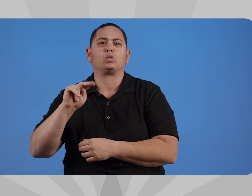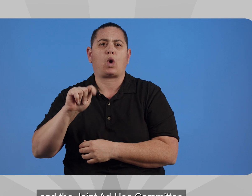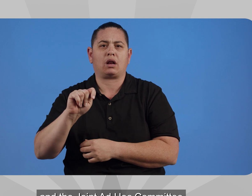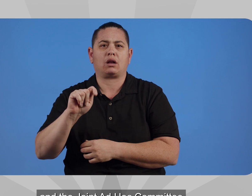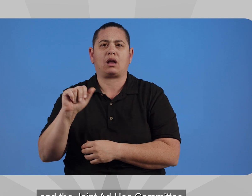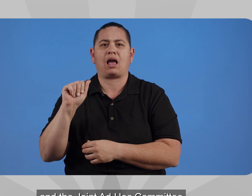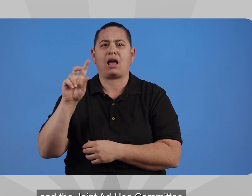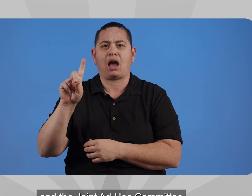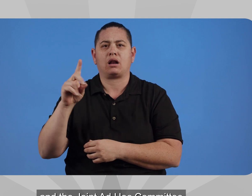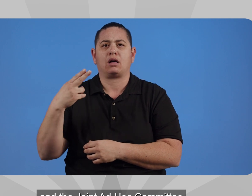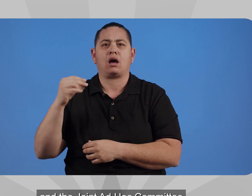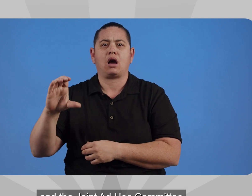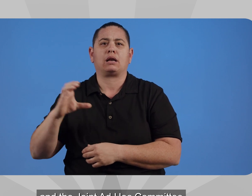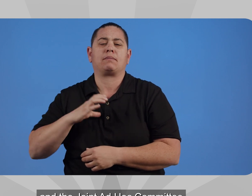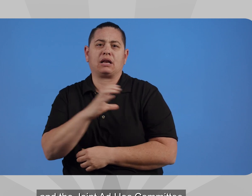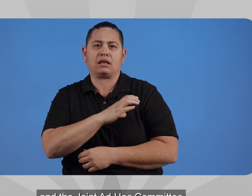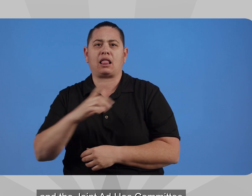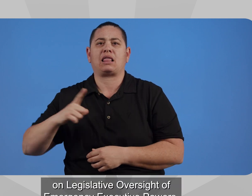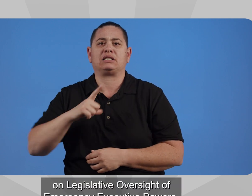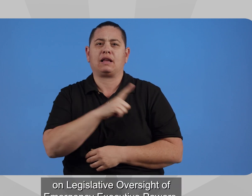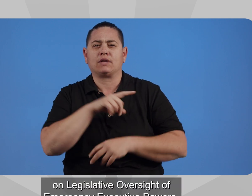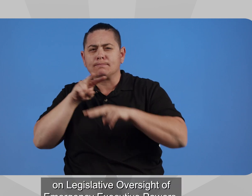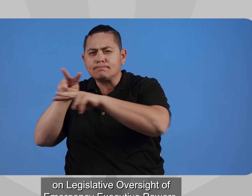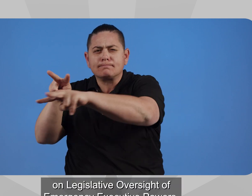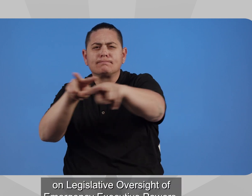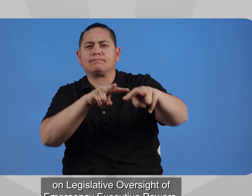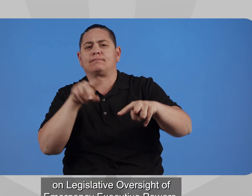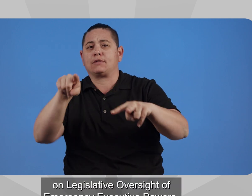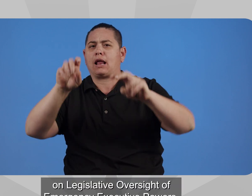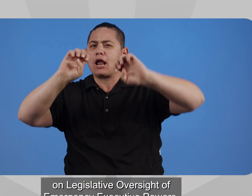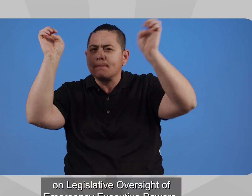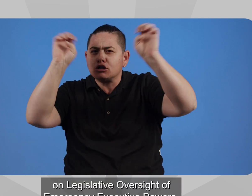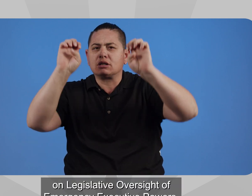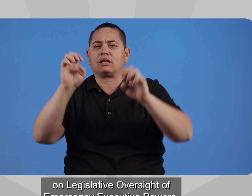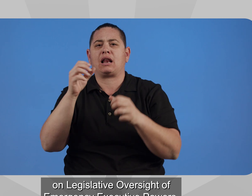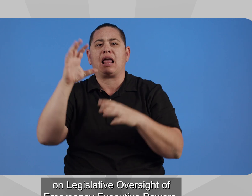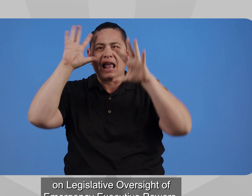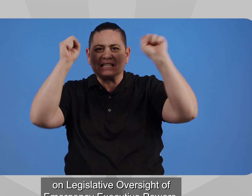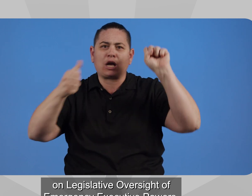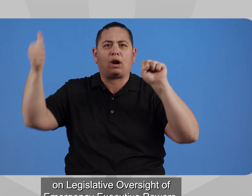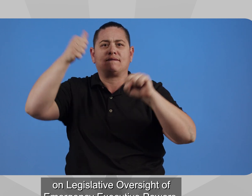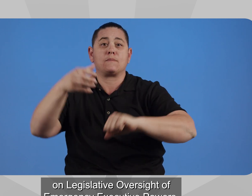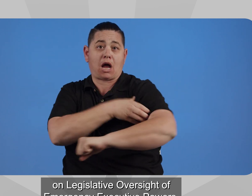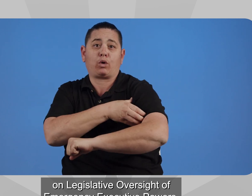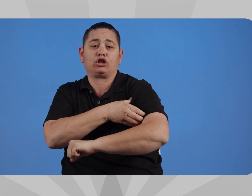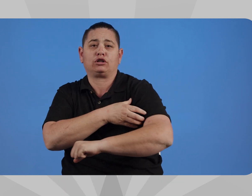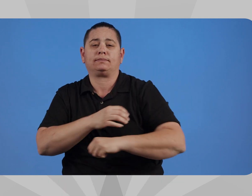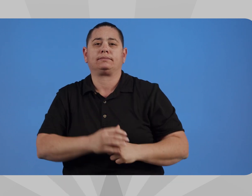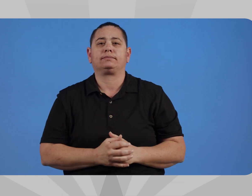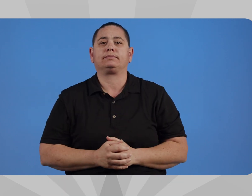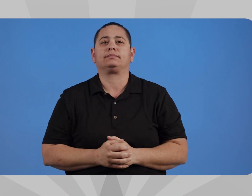and the Joint Ad-Hoc Committee on Legislative Oversight of Emergency Executive Powers.